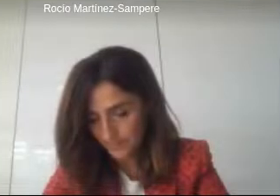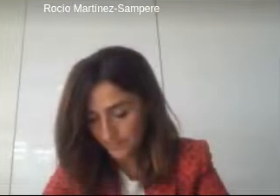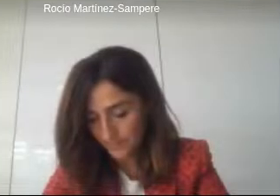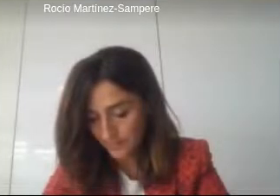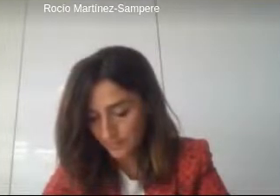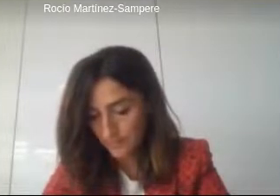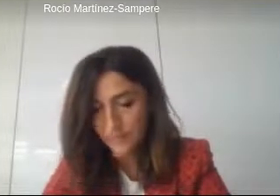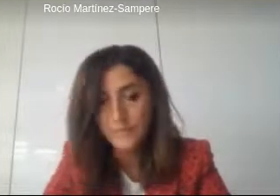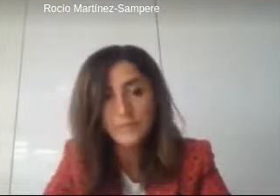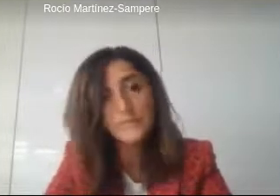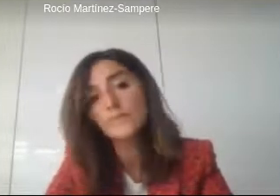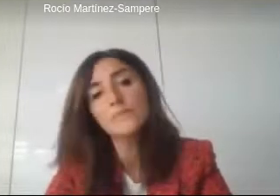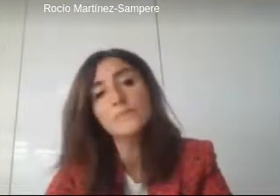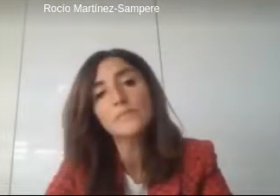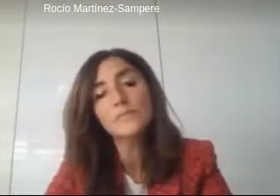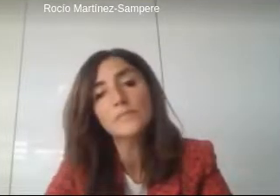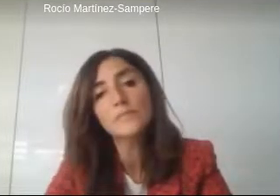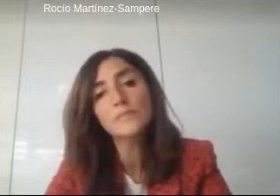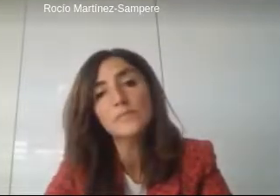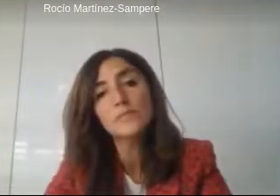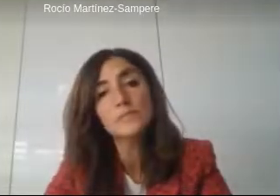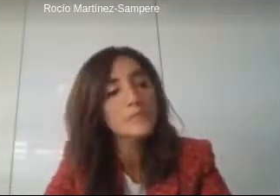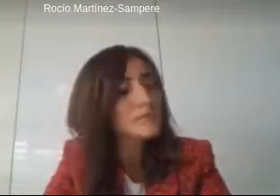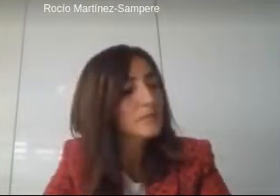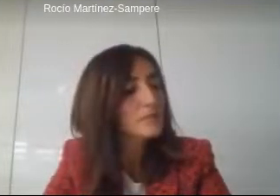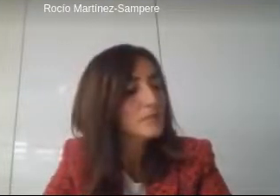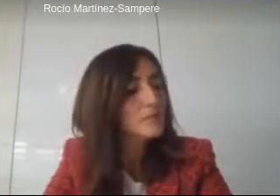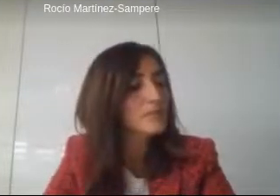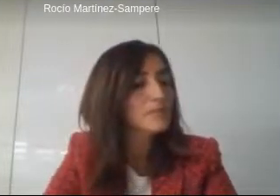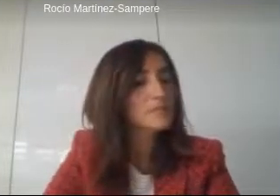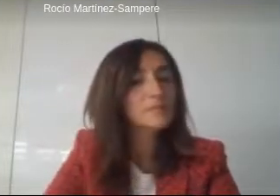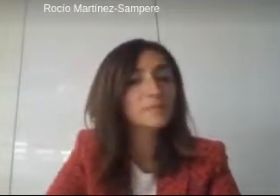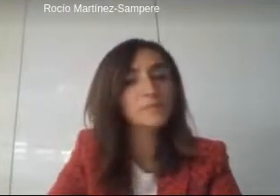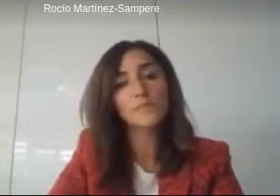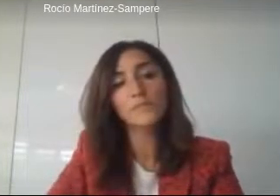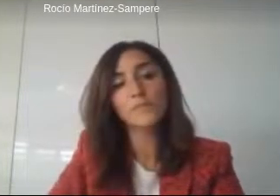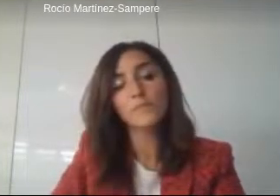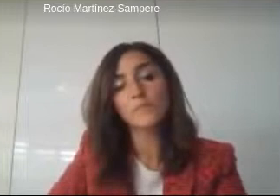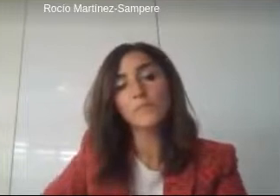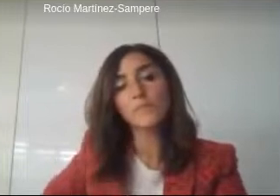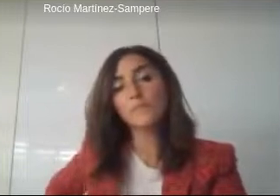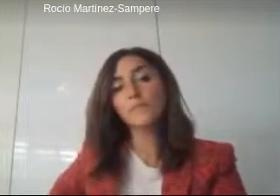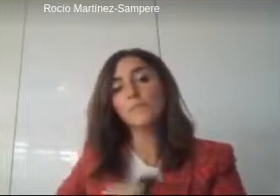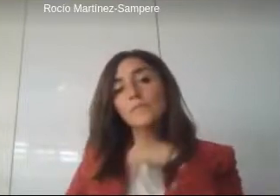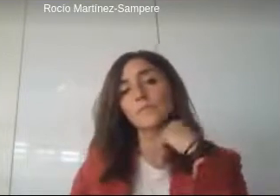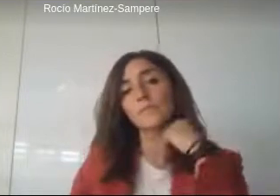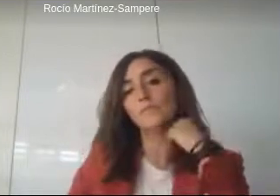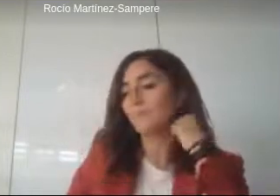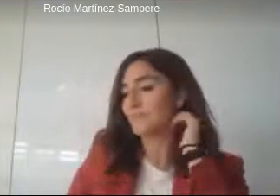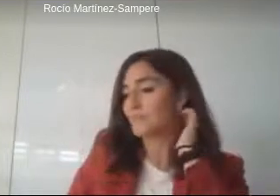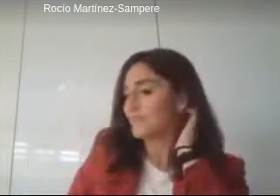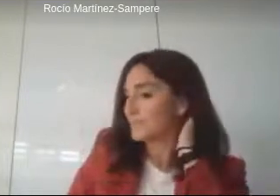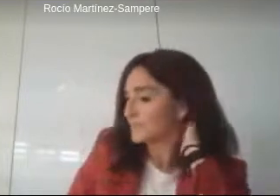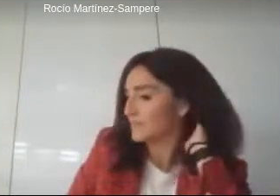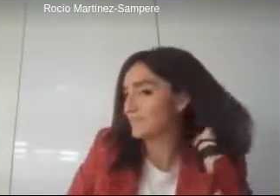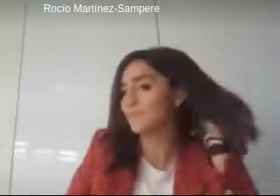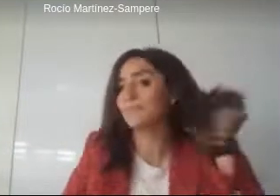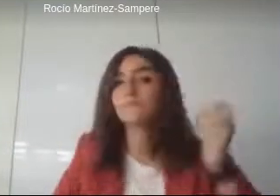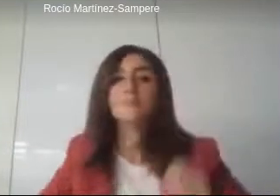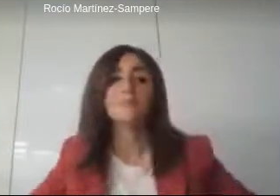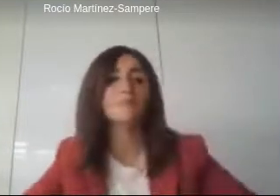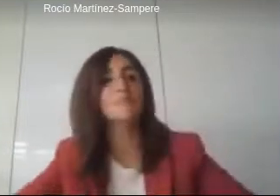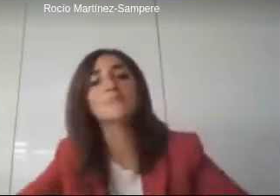neighborhood uh regions in france belgium and germany and on the other uh hand